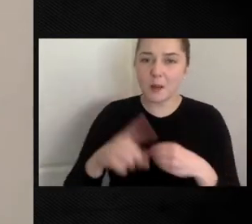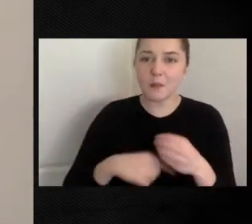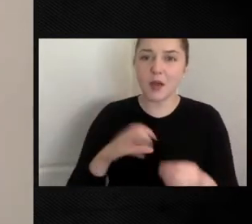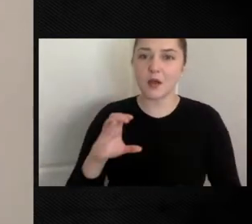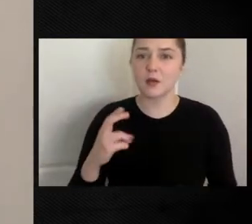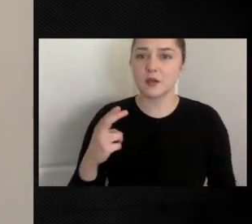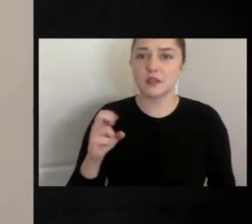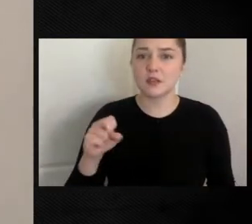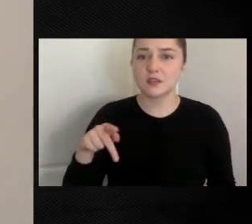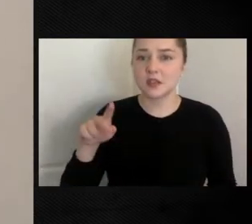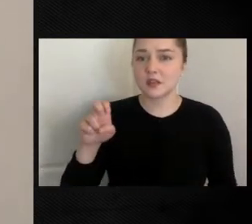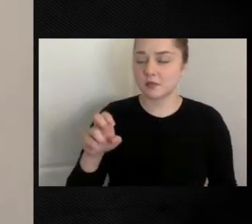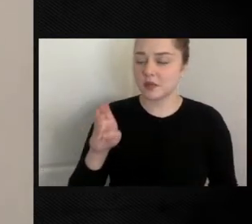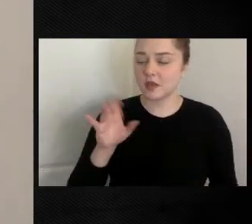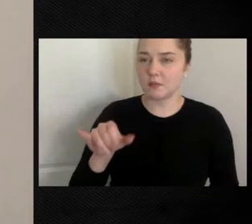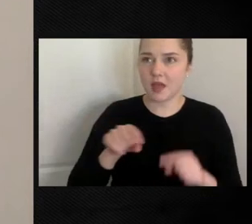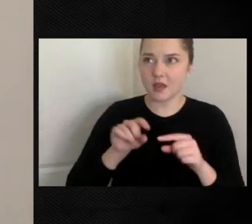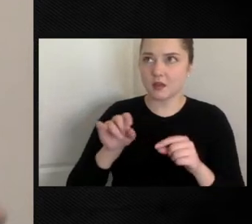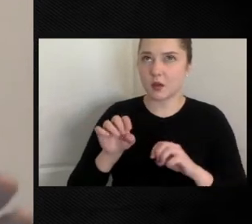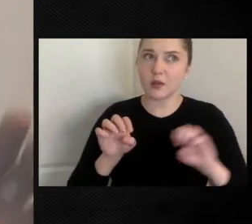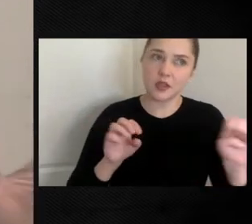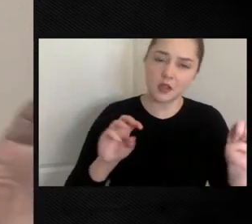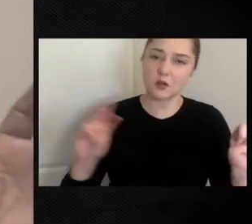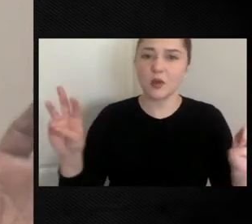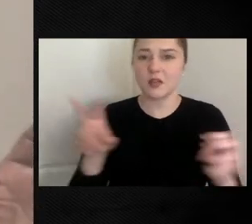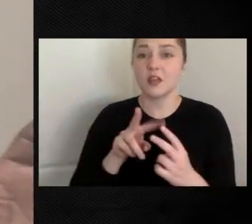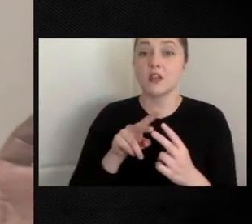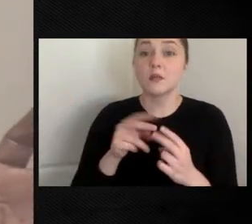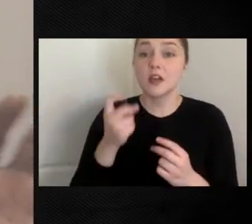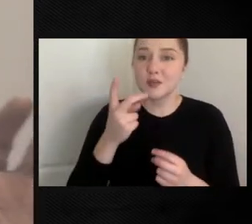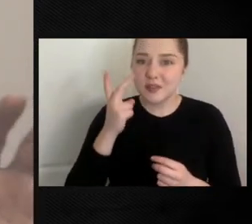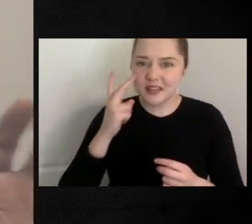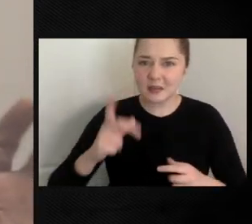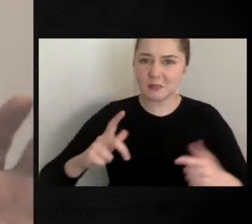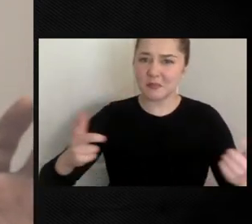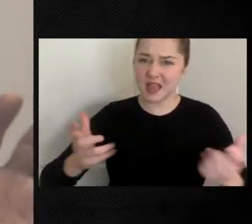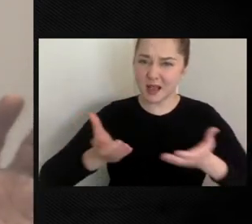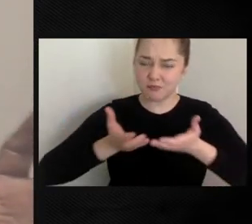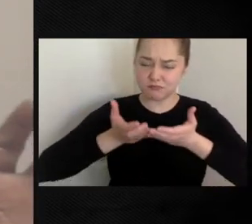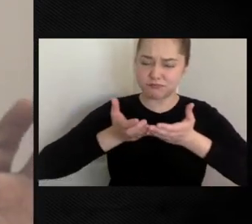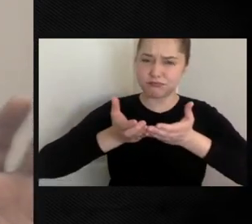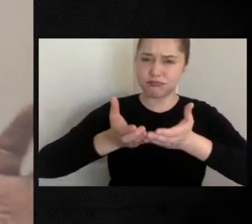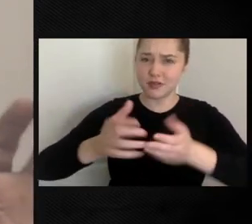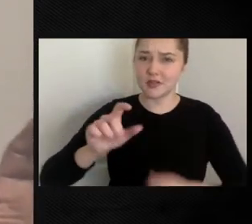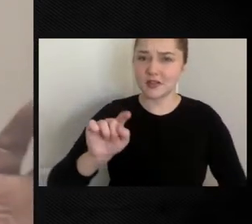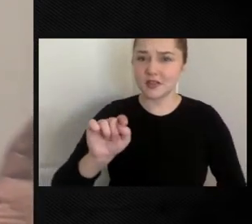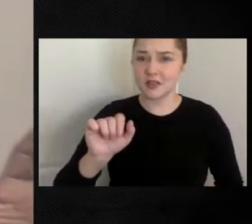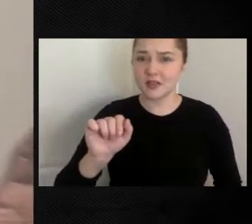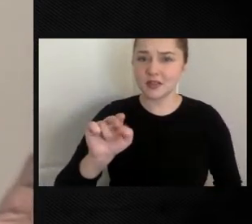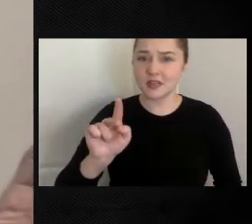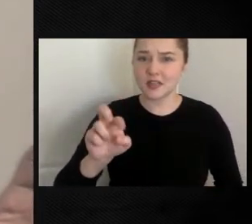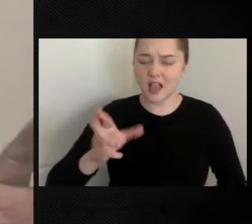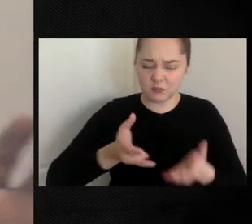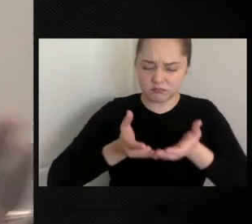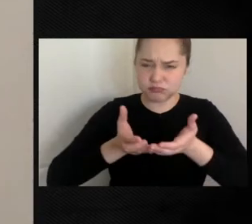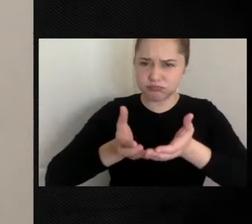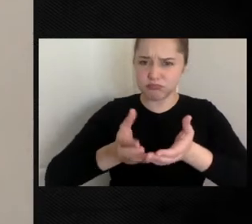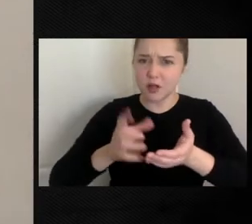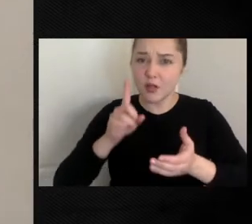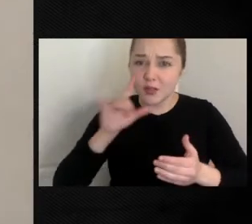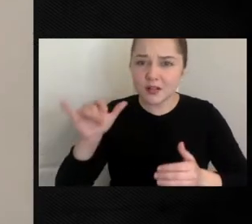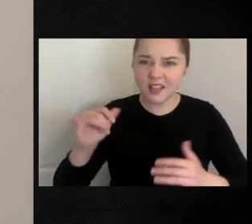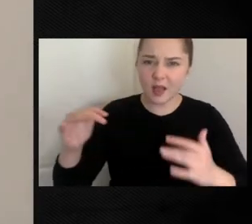going eastbound or westbound, and you see these big tankers out in the middle of the bay lit up like battleships.